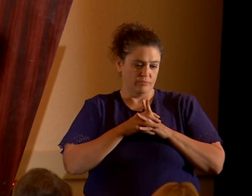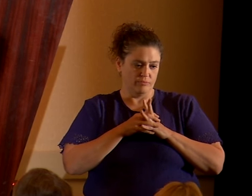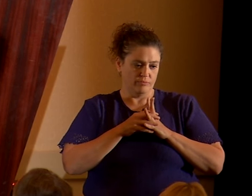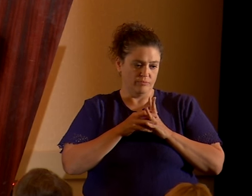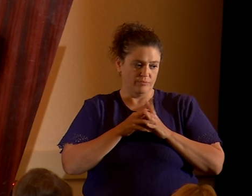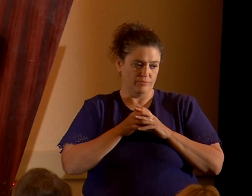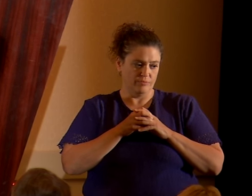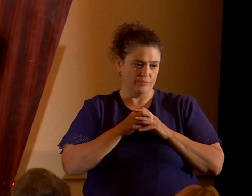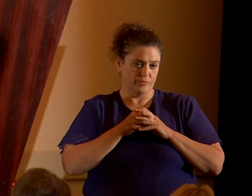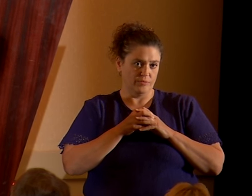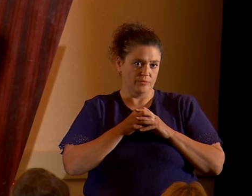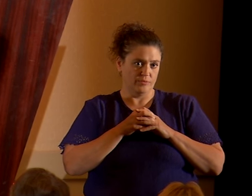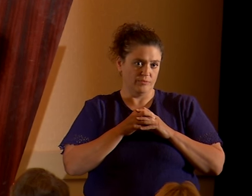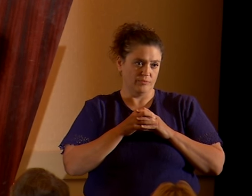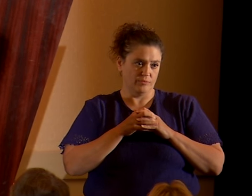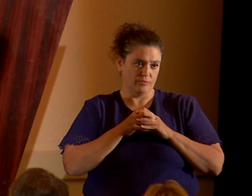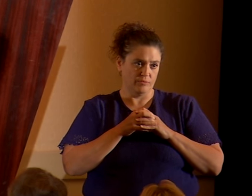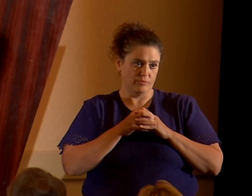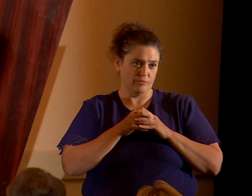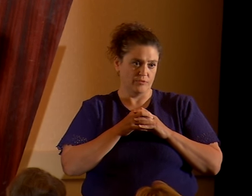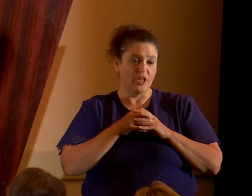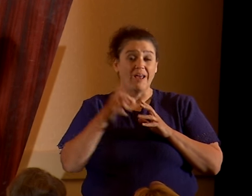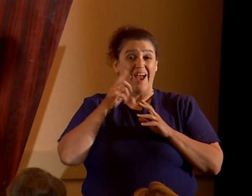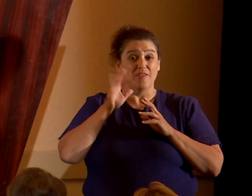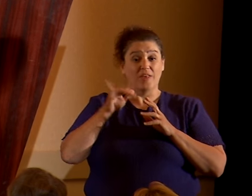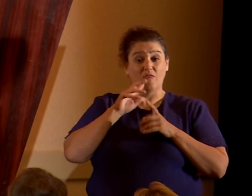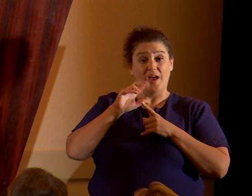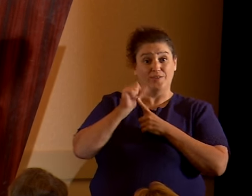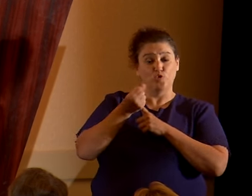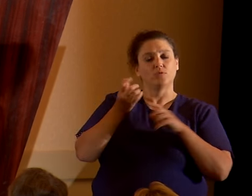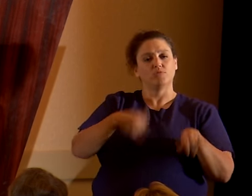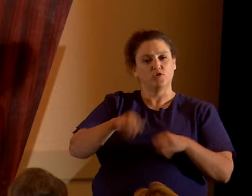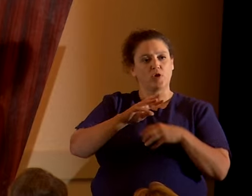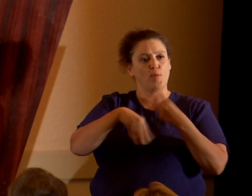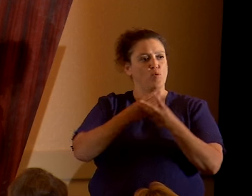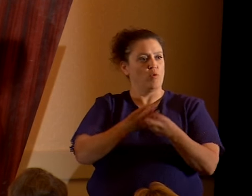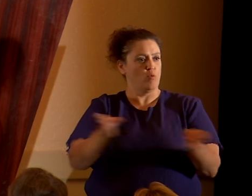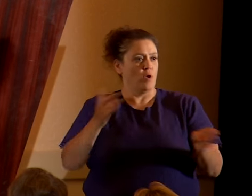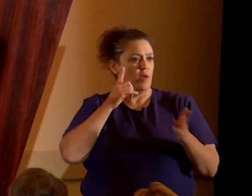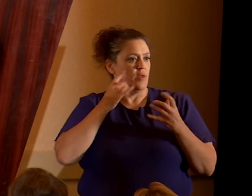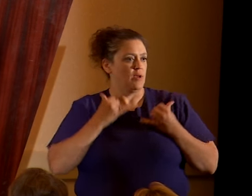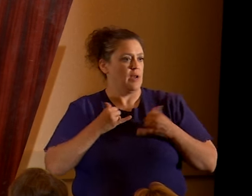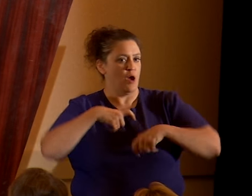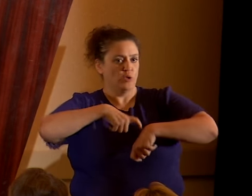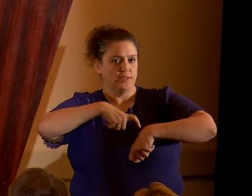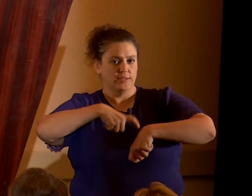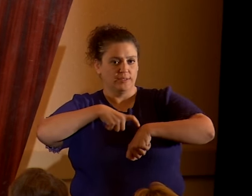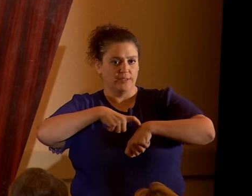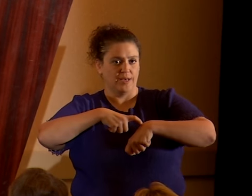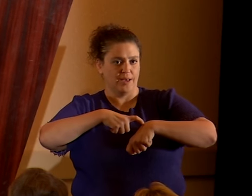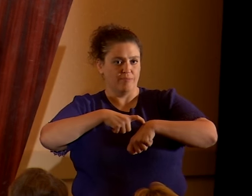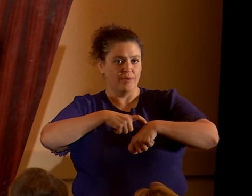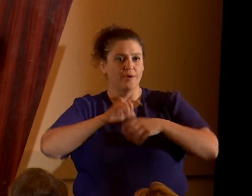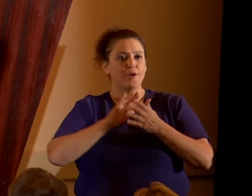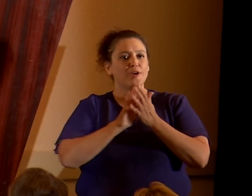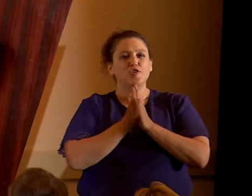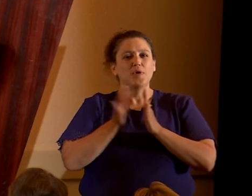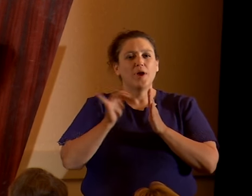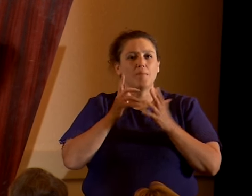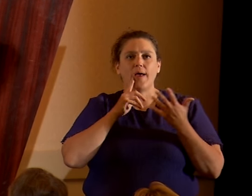I think the case can be made in many places around the world. I think now is the time to get our driving license and drive.